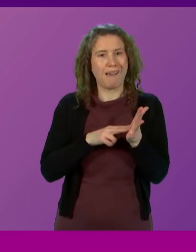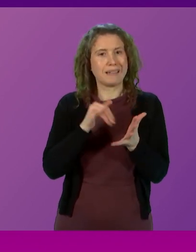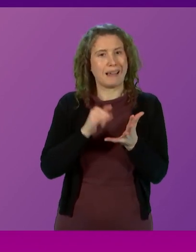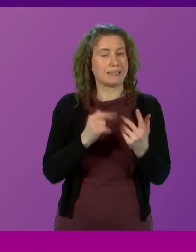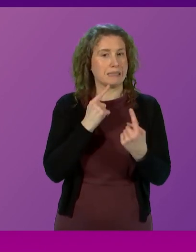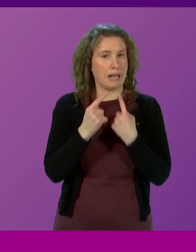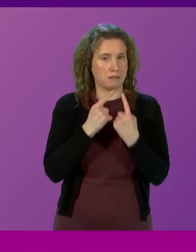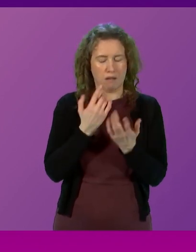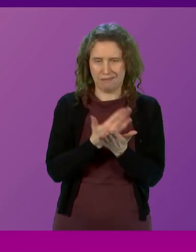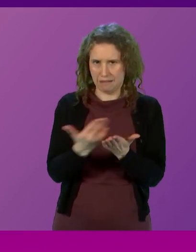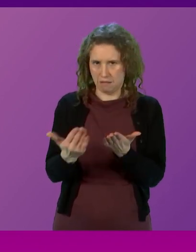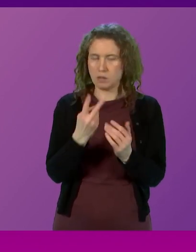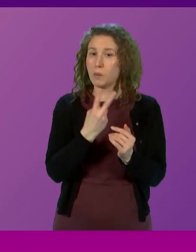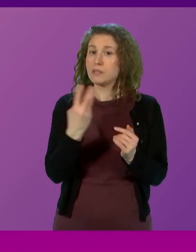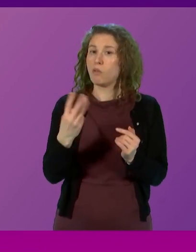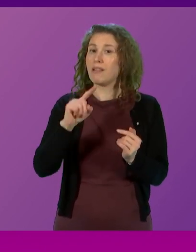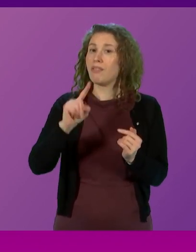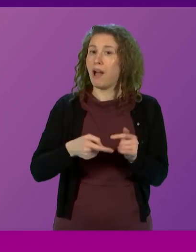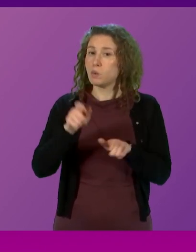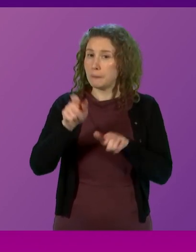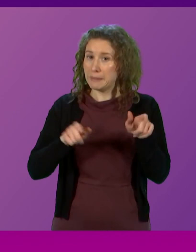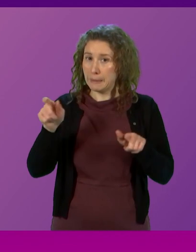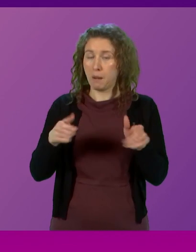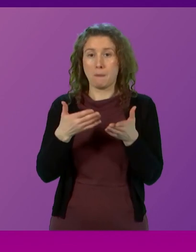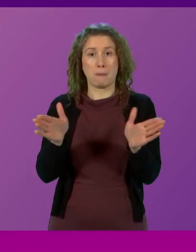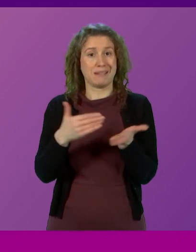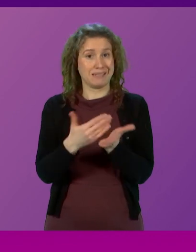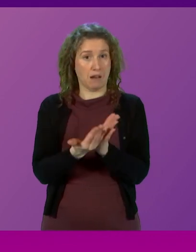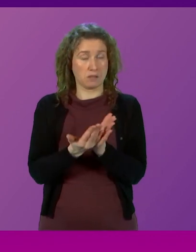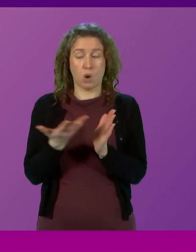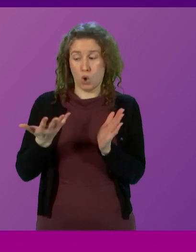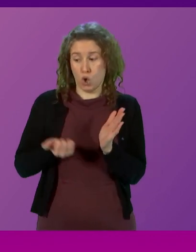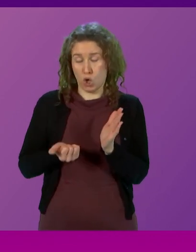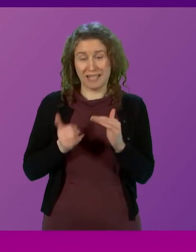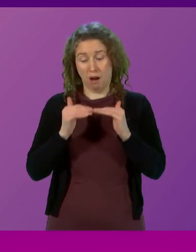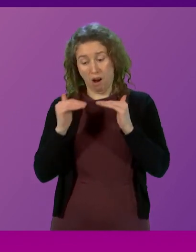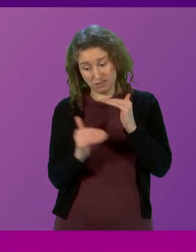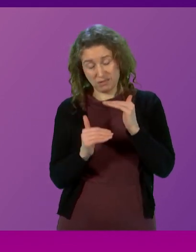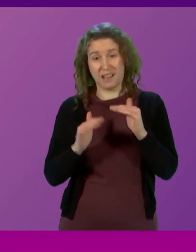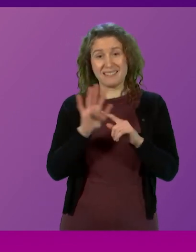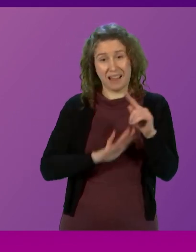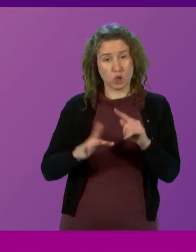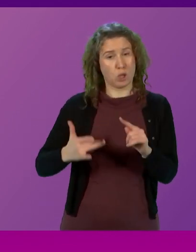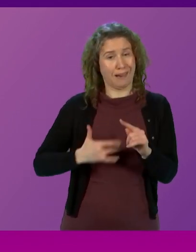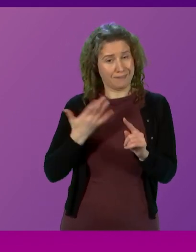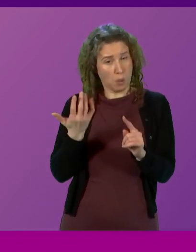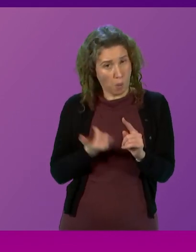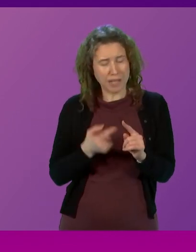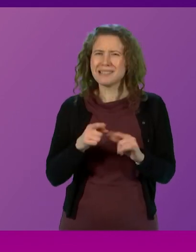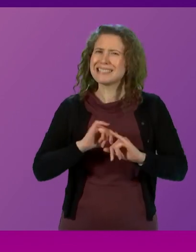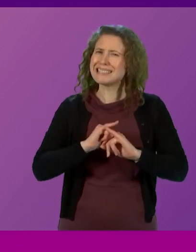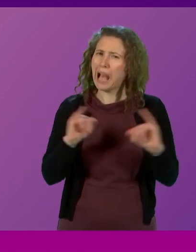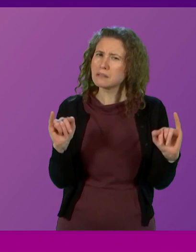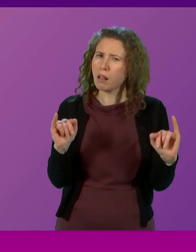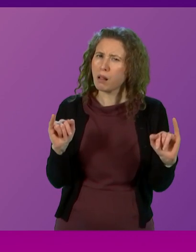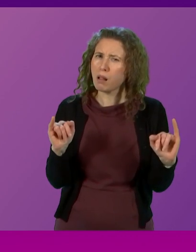clear that there are 23,000 people in the public sector earning less than the national living wage. Now that's a scandal.